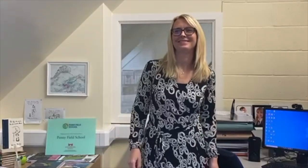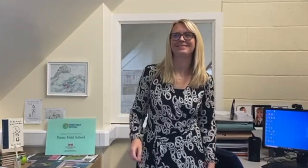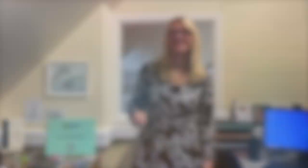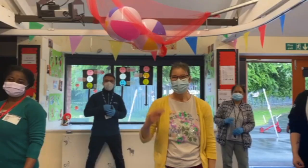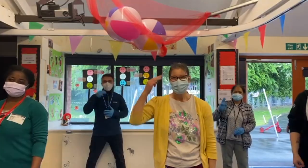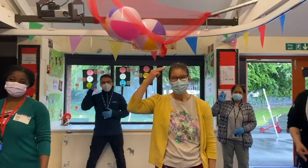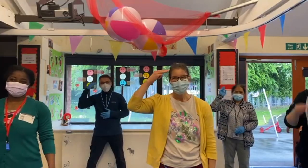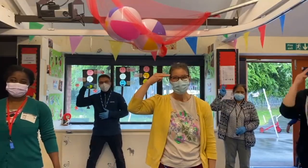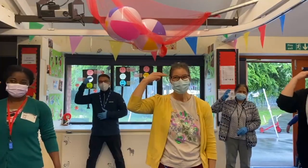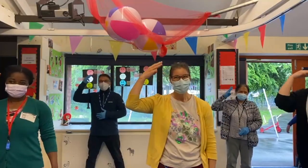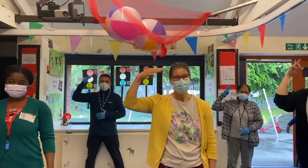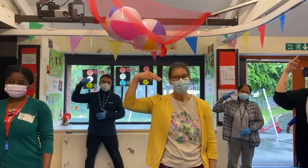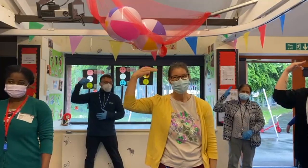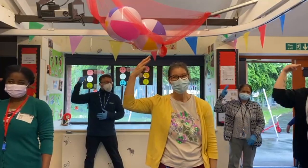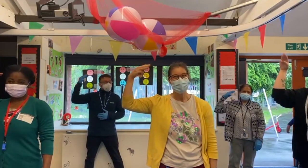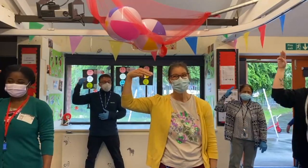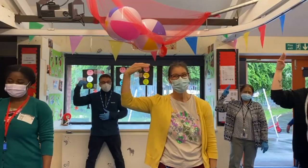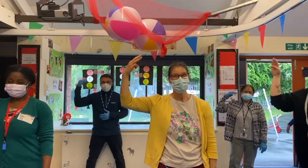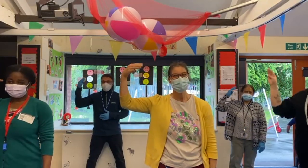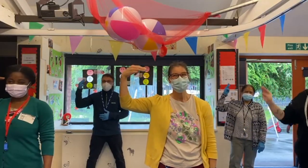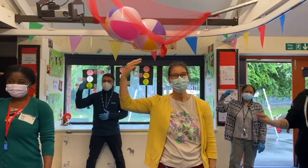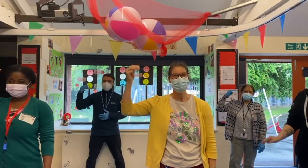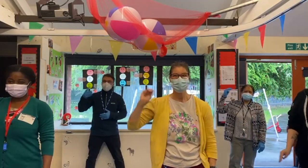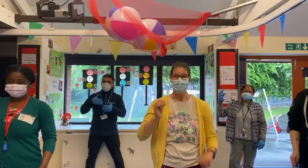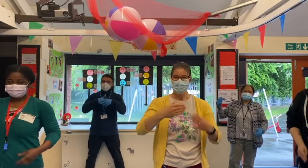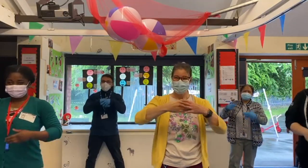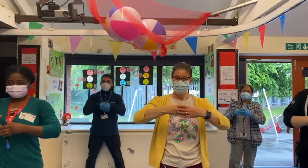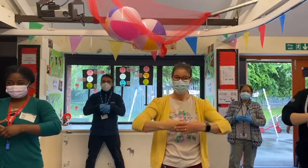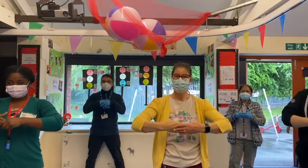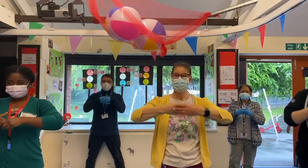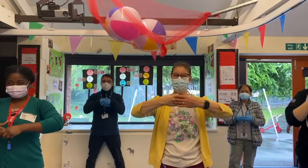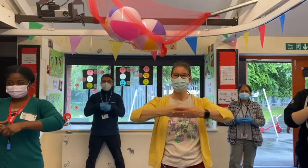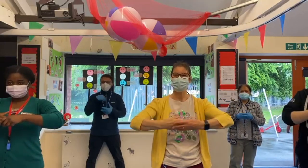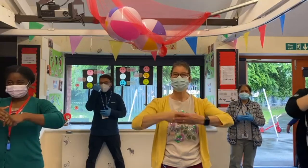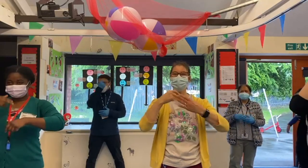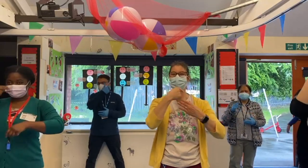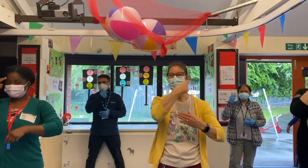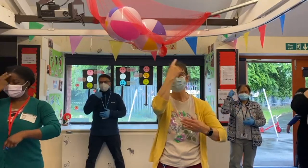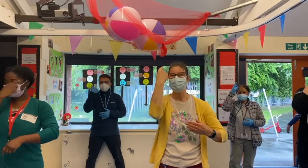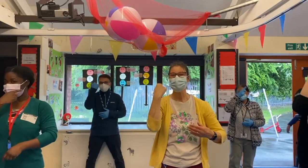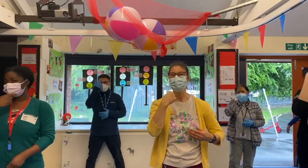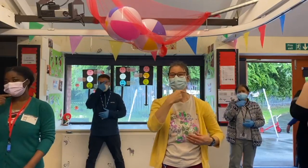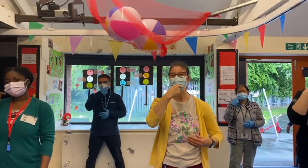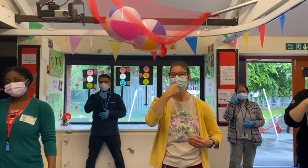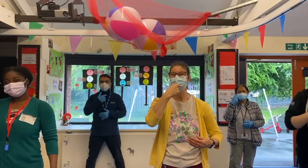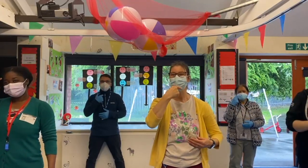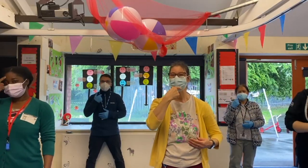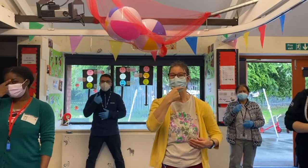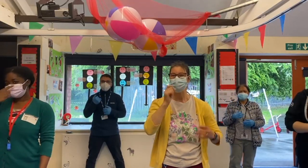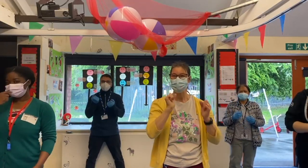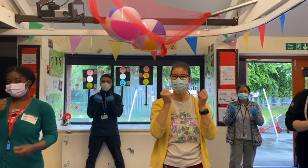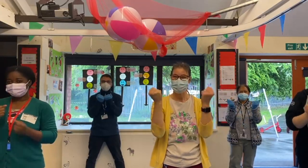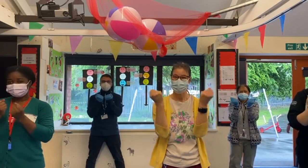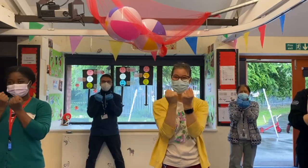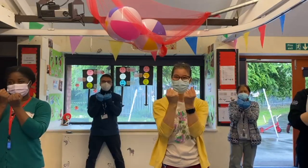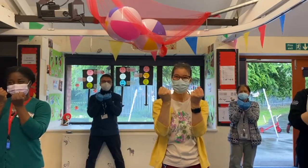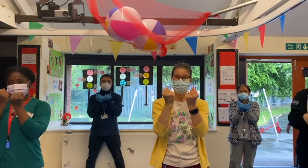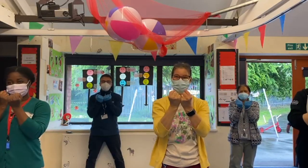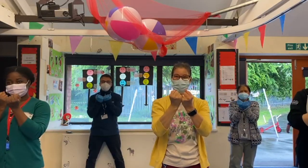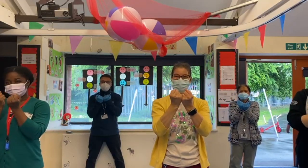I've been dreaming Friendly faces I've got so much